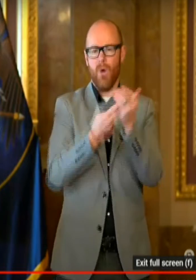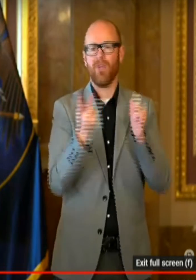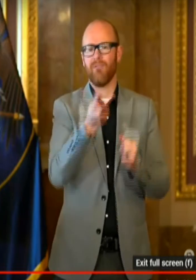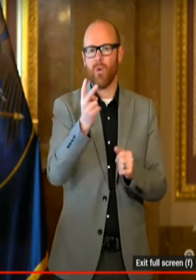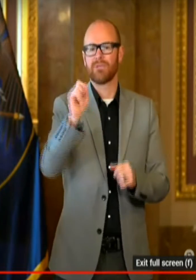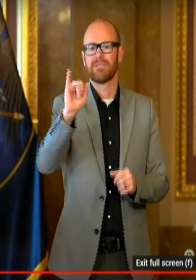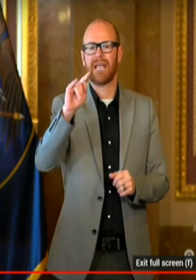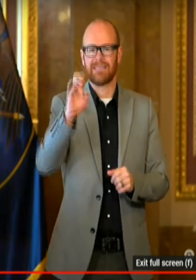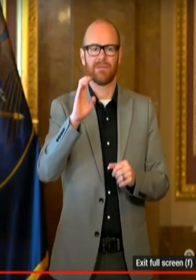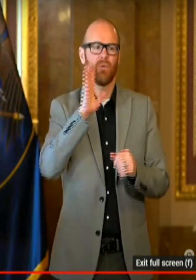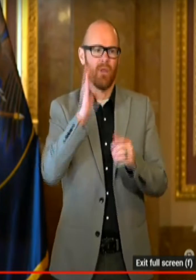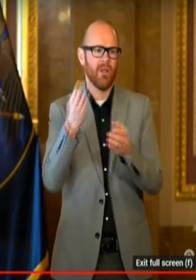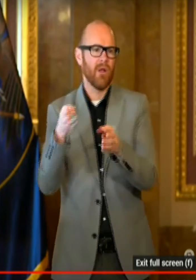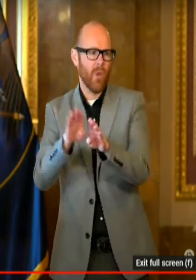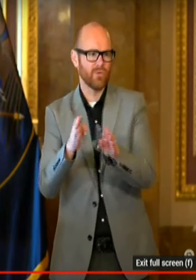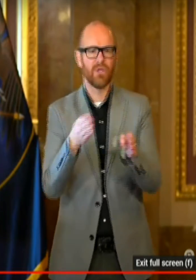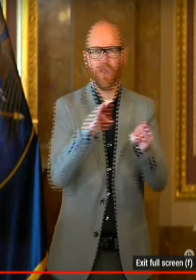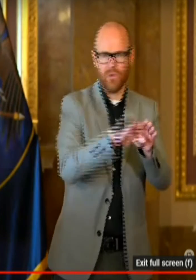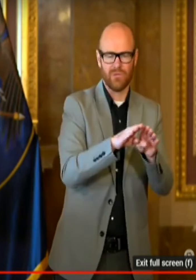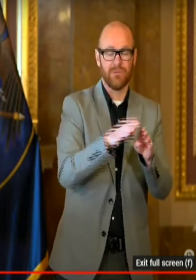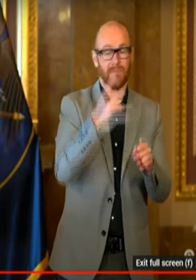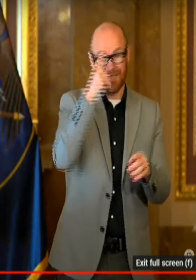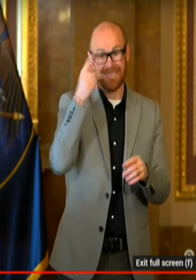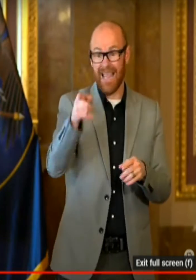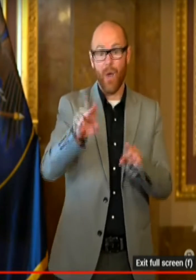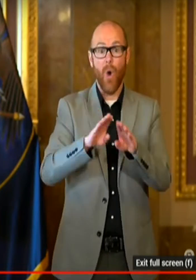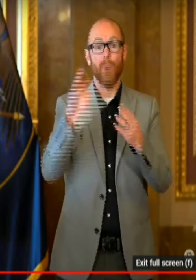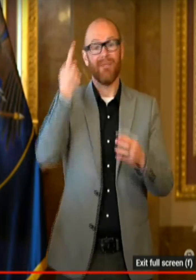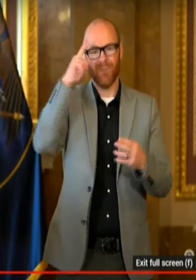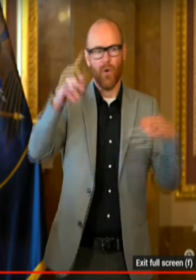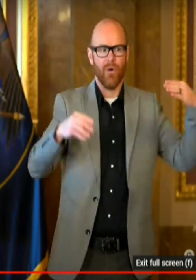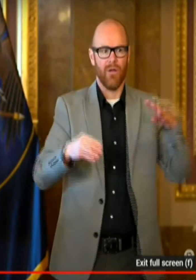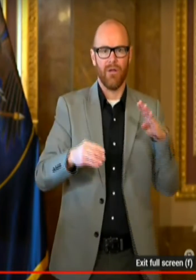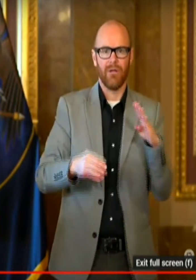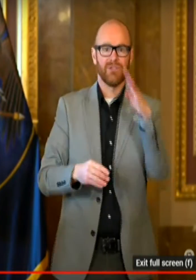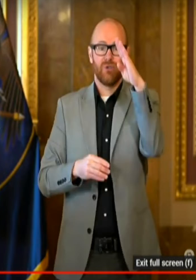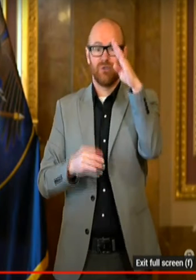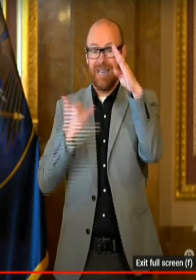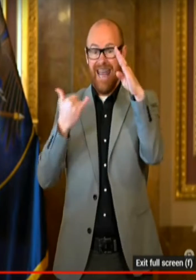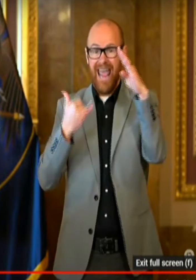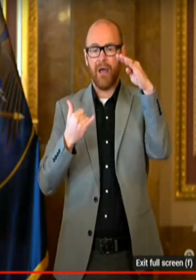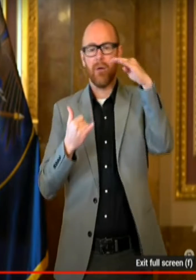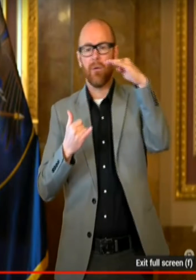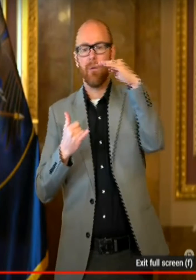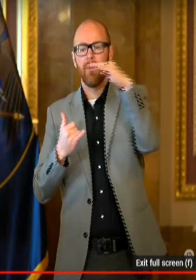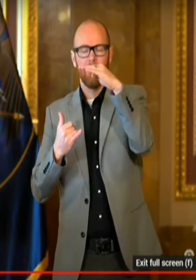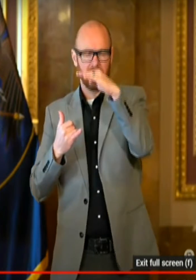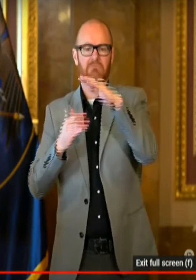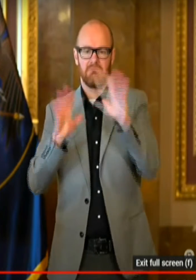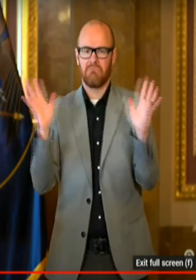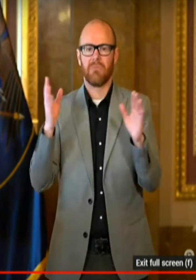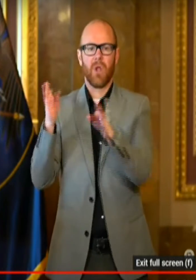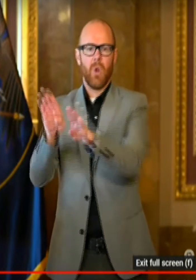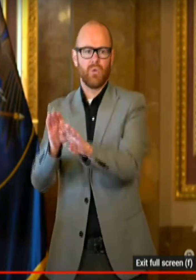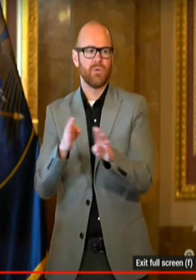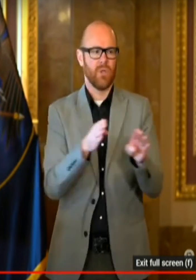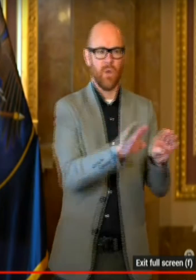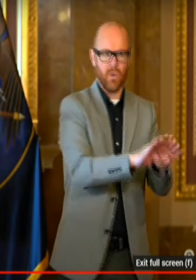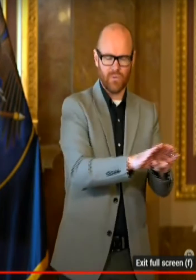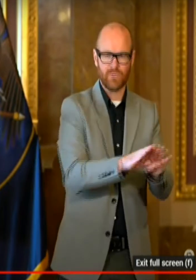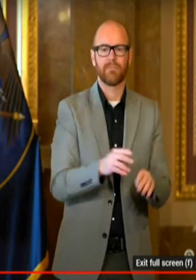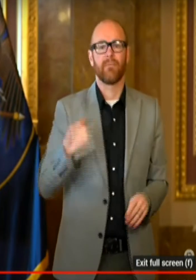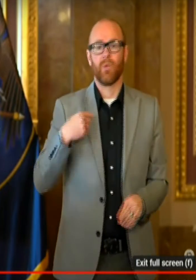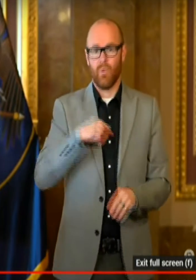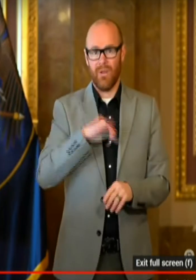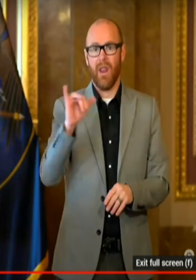planned when they came. They came to help with the surge. The surge was passed and those were planning to ramp down. In addition, as we work with our contracted testing partners,